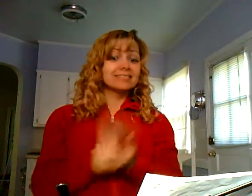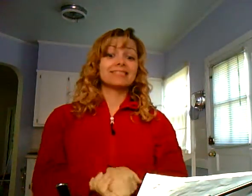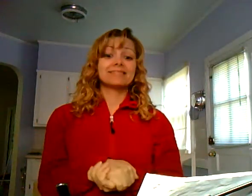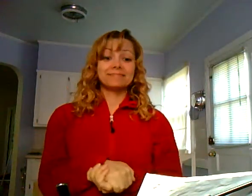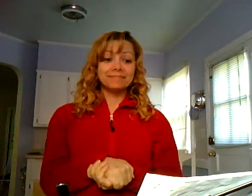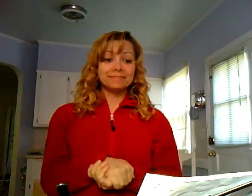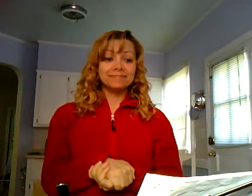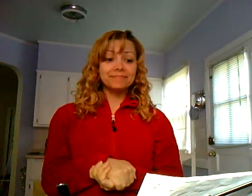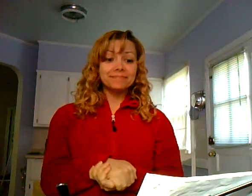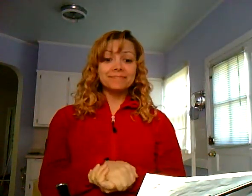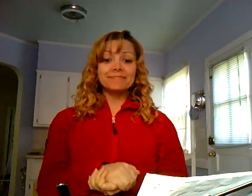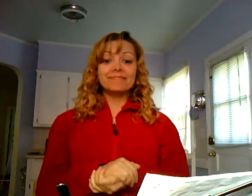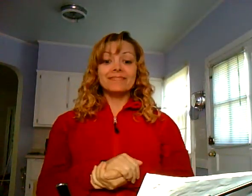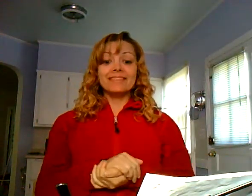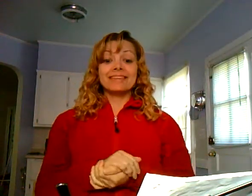Which of those three do you think about?